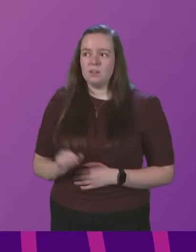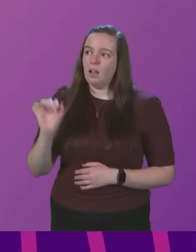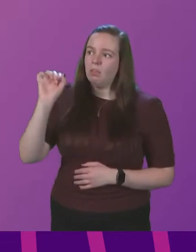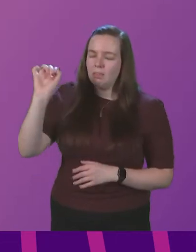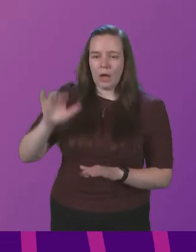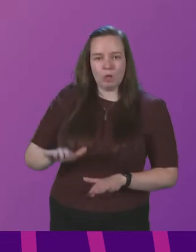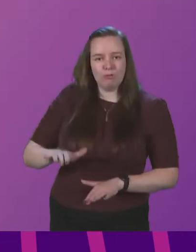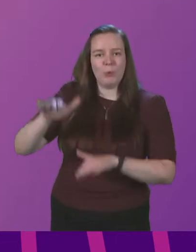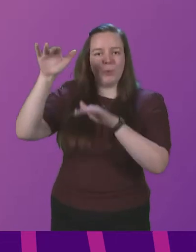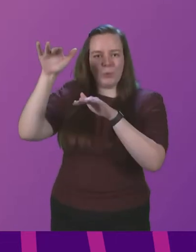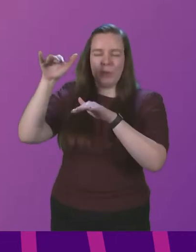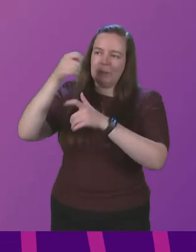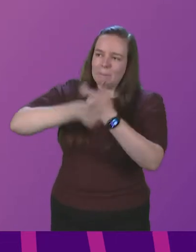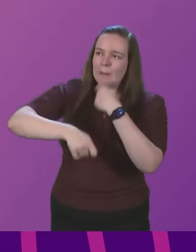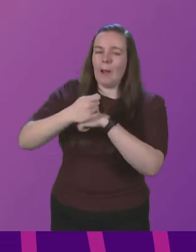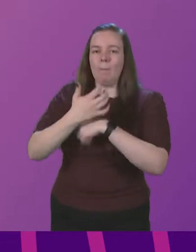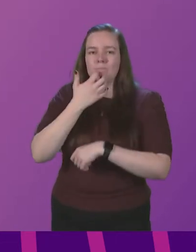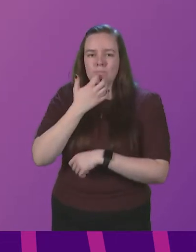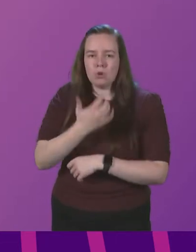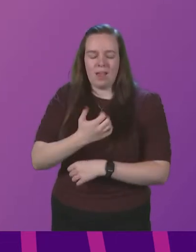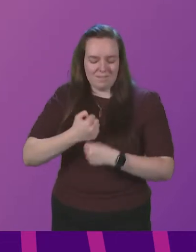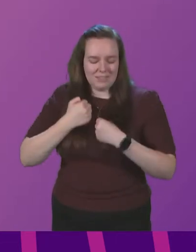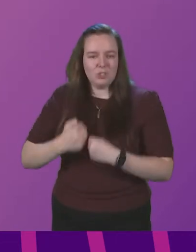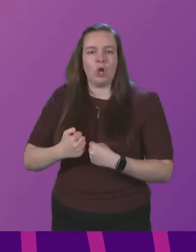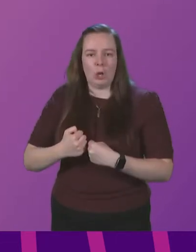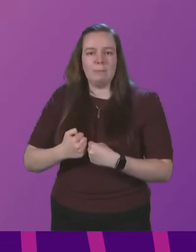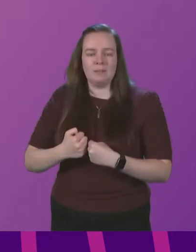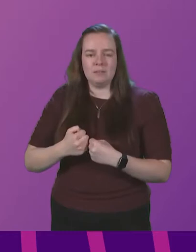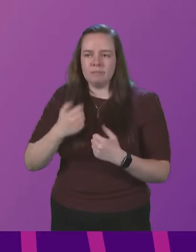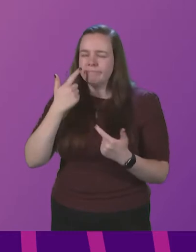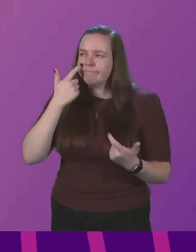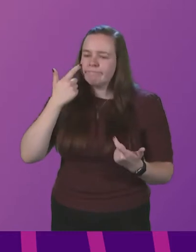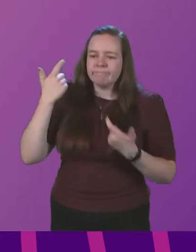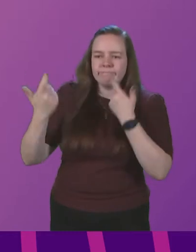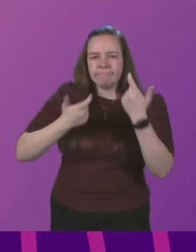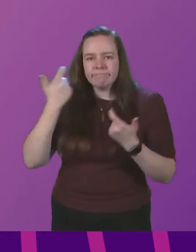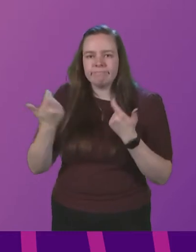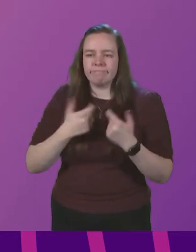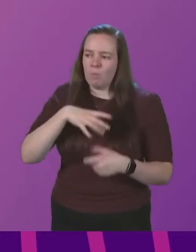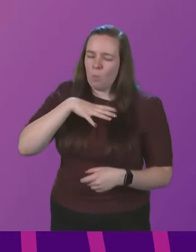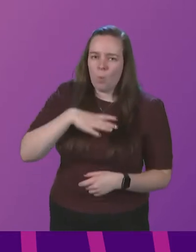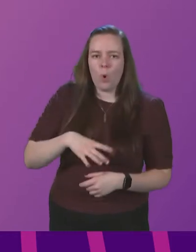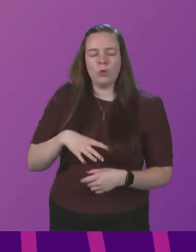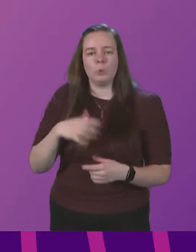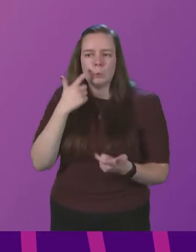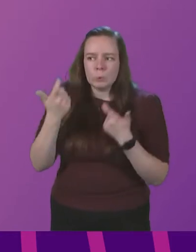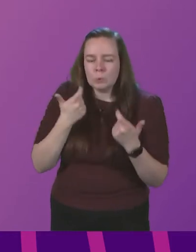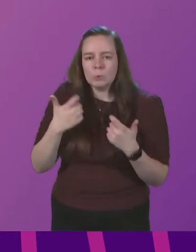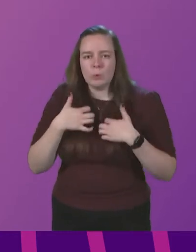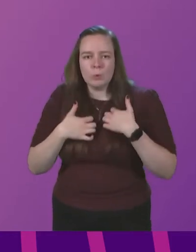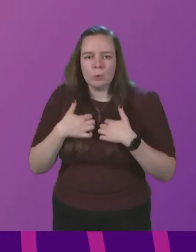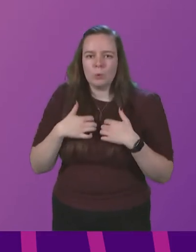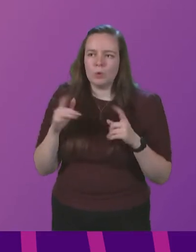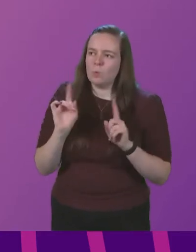to be brave and determined, searching and desiring to discover what their